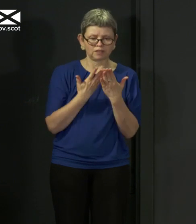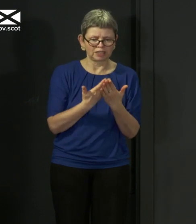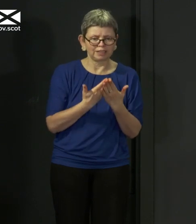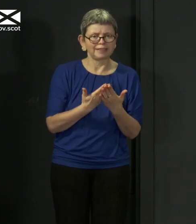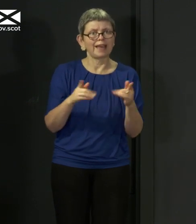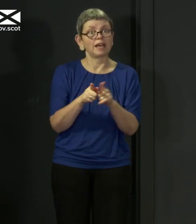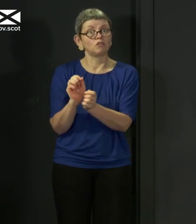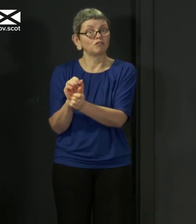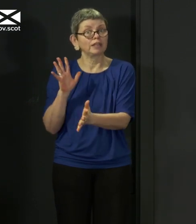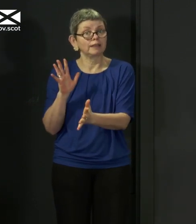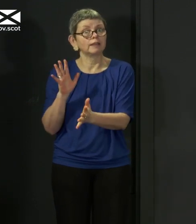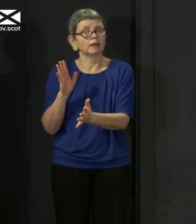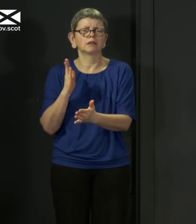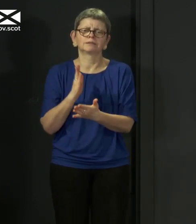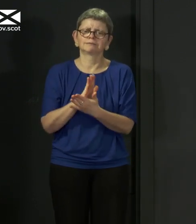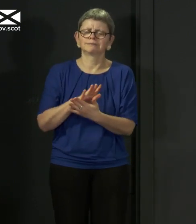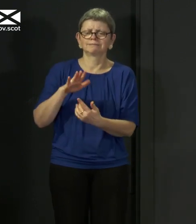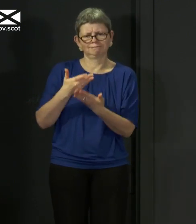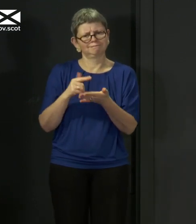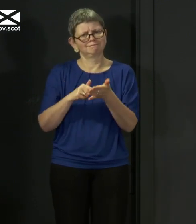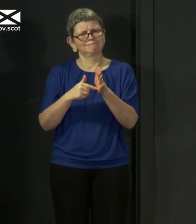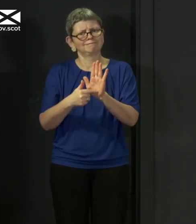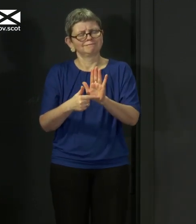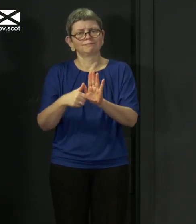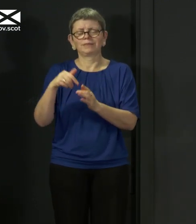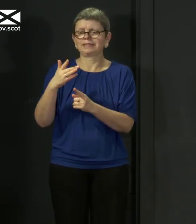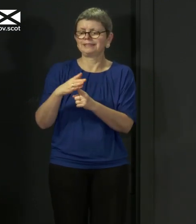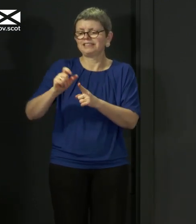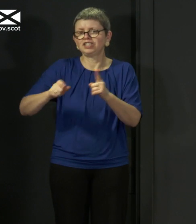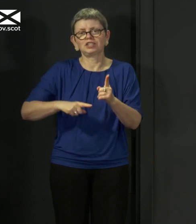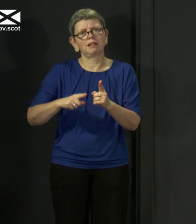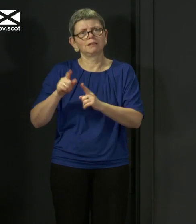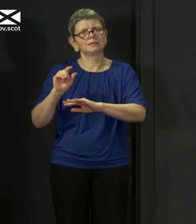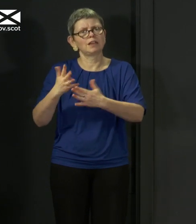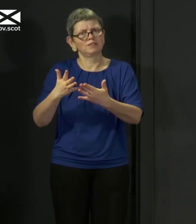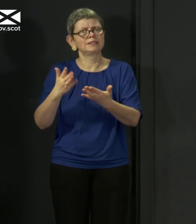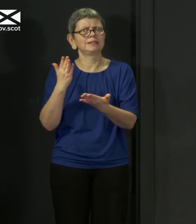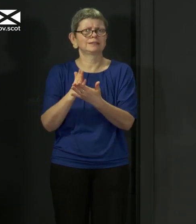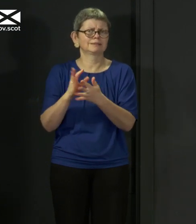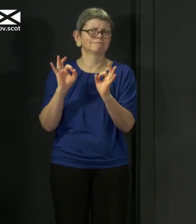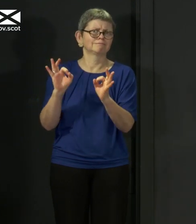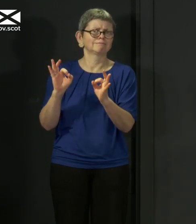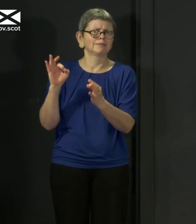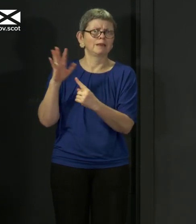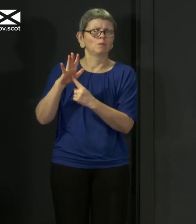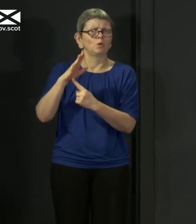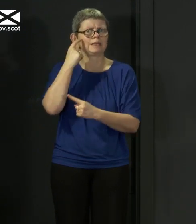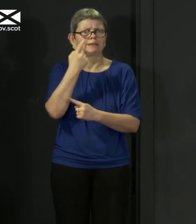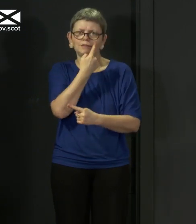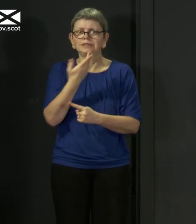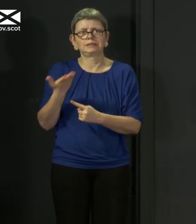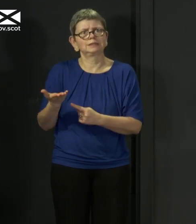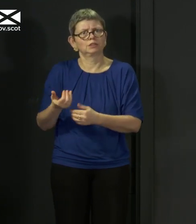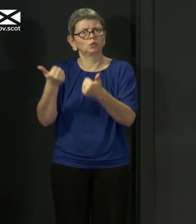it's a good example of the importance of digital public services and I'm grateful to Skills Development Scotland for establishing this site so quickly.